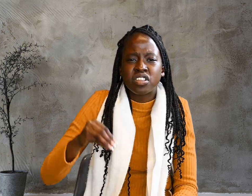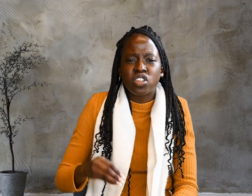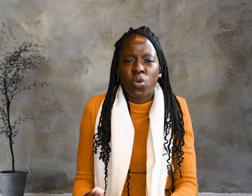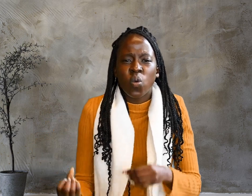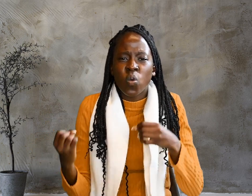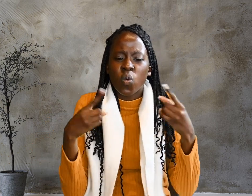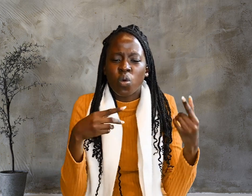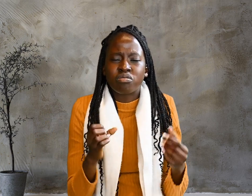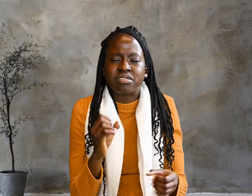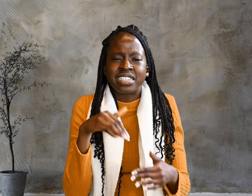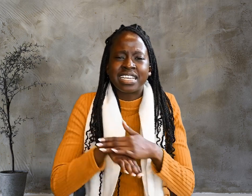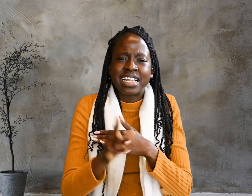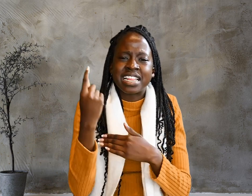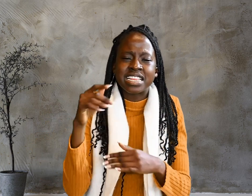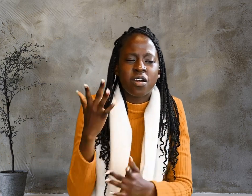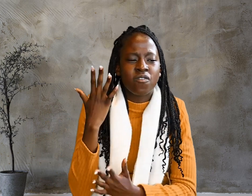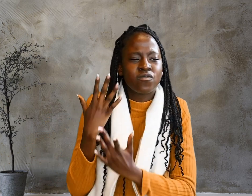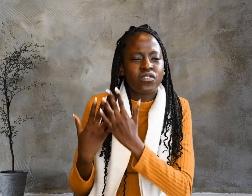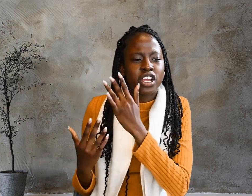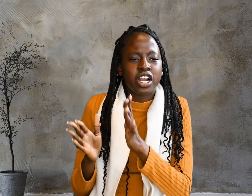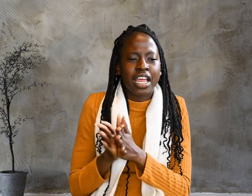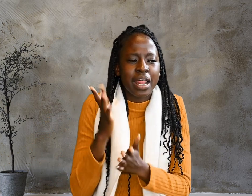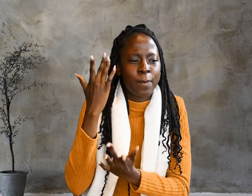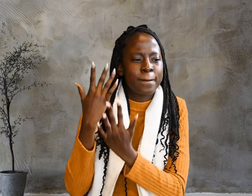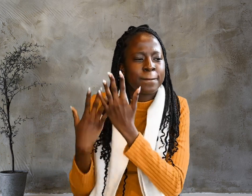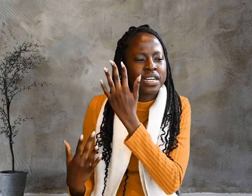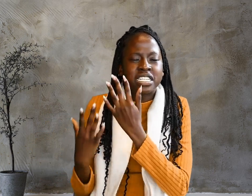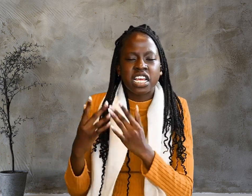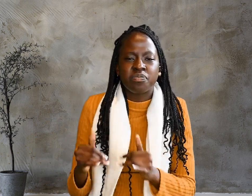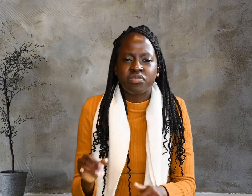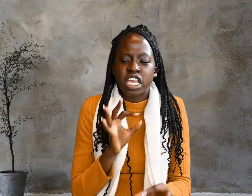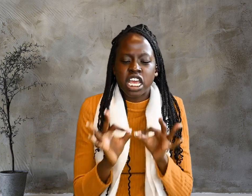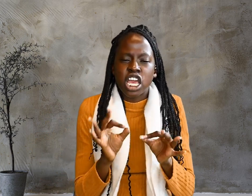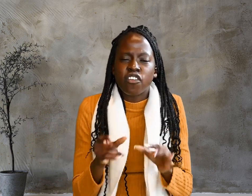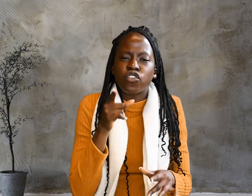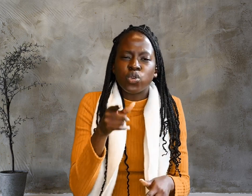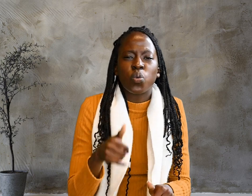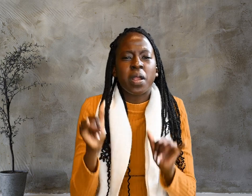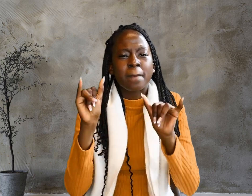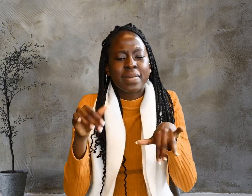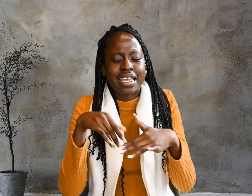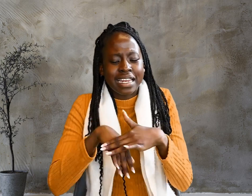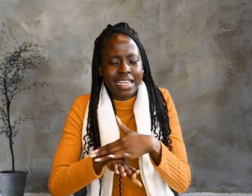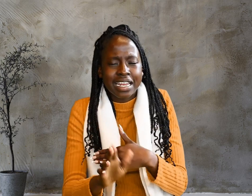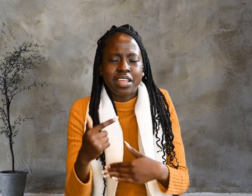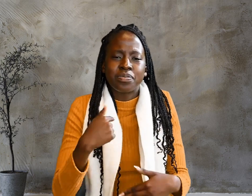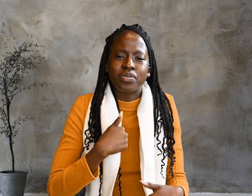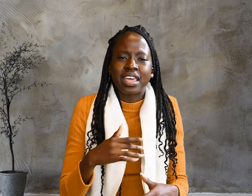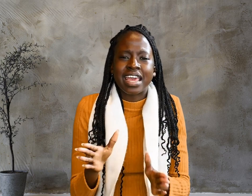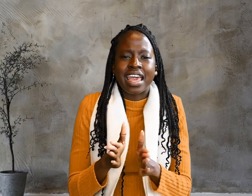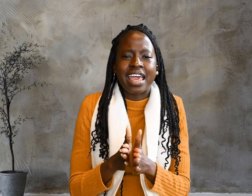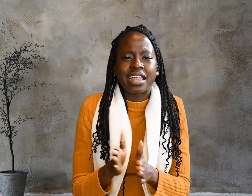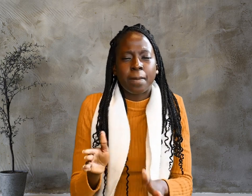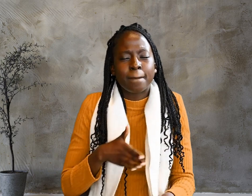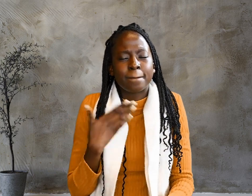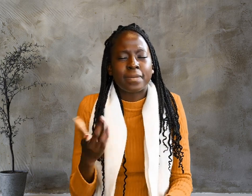and burned. If you remain in me and my words remain in you, ask